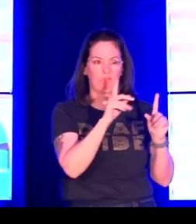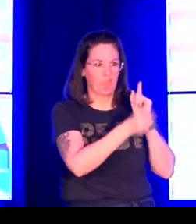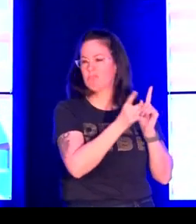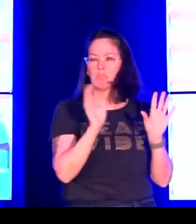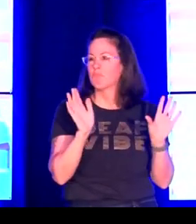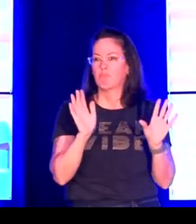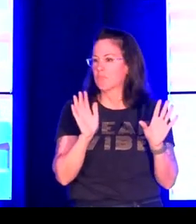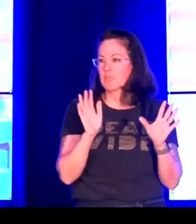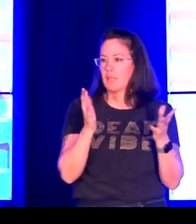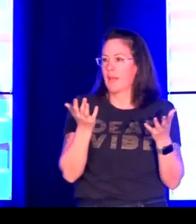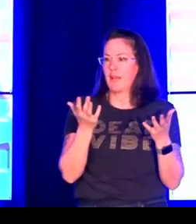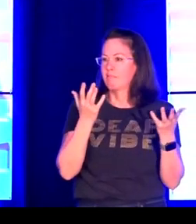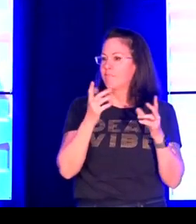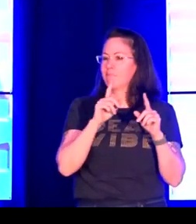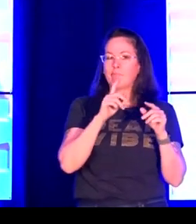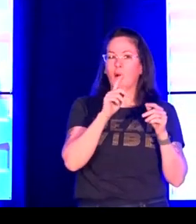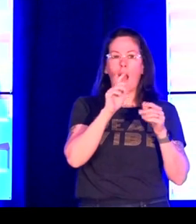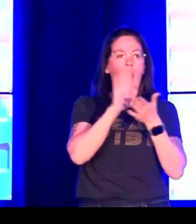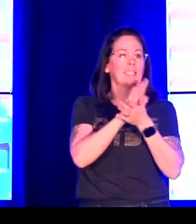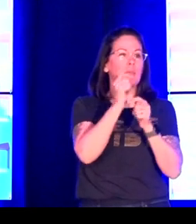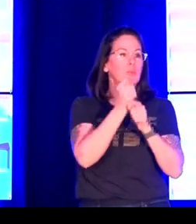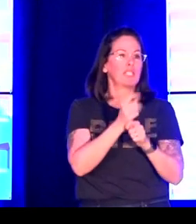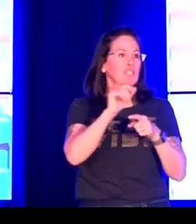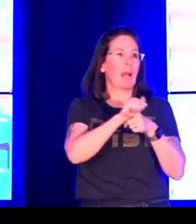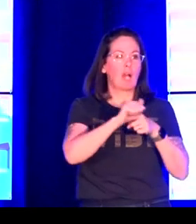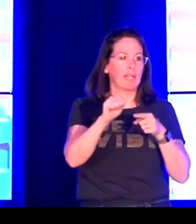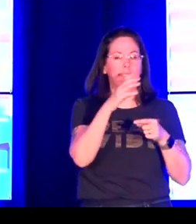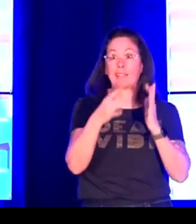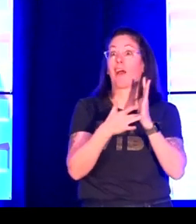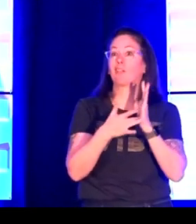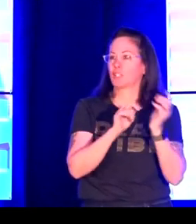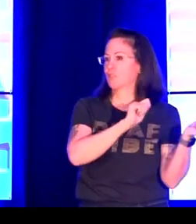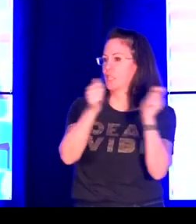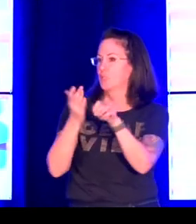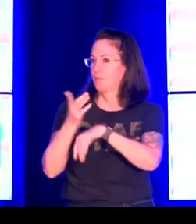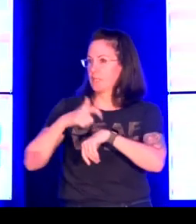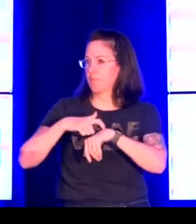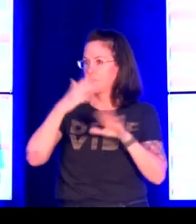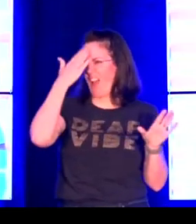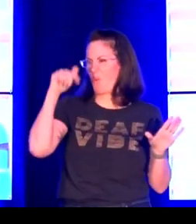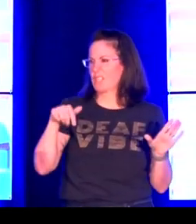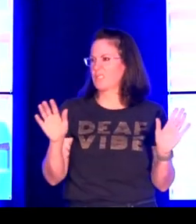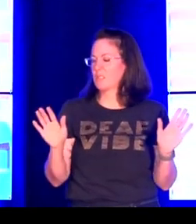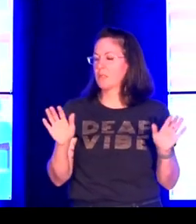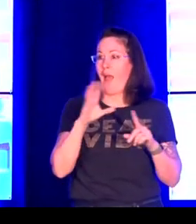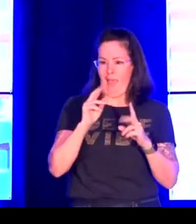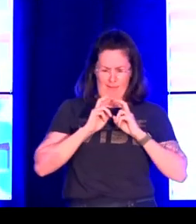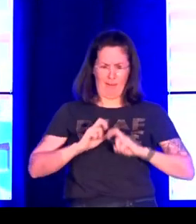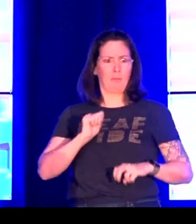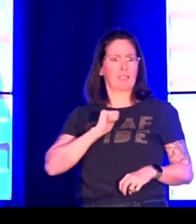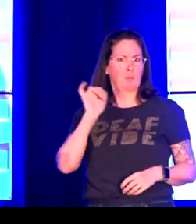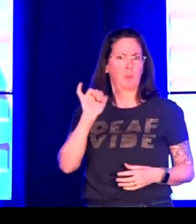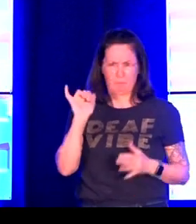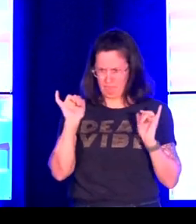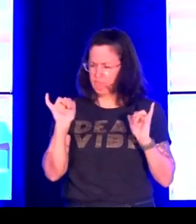to understanding that and I'm not here to blame anyone for that that has been the tradition of practice in our field